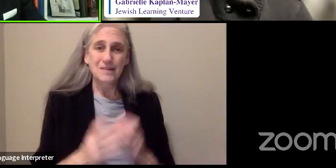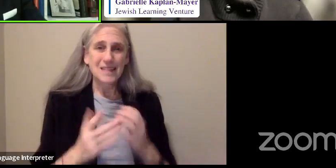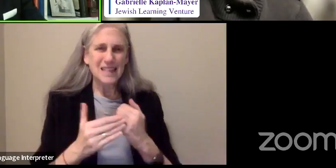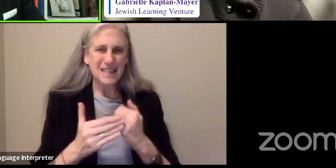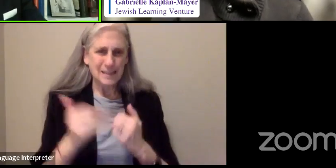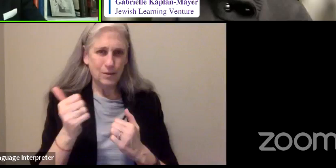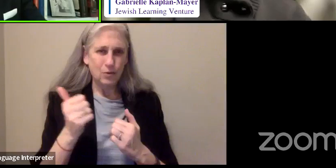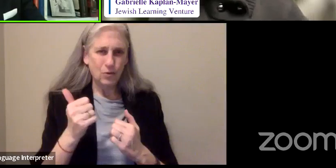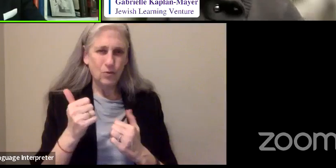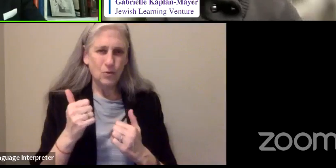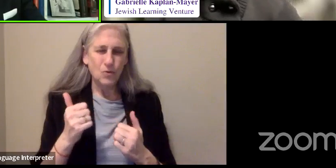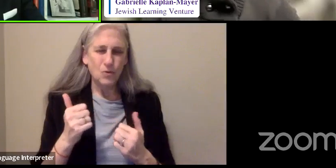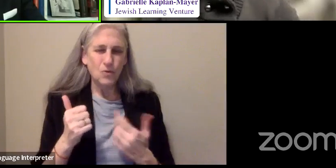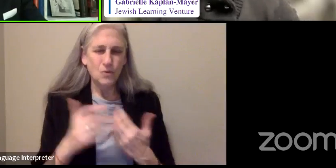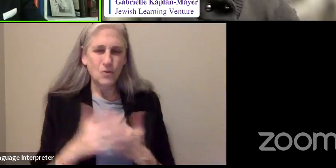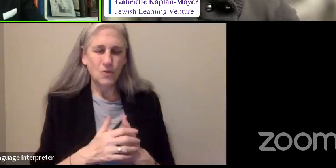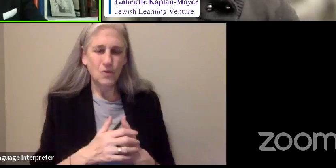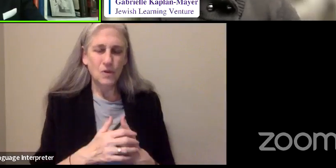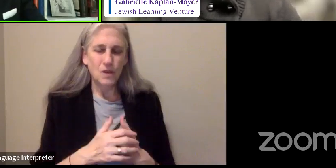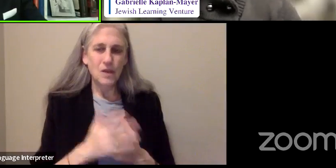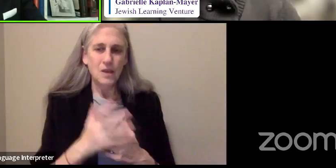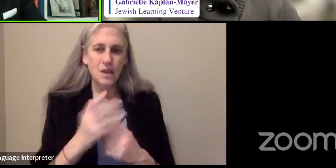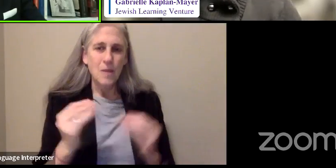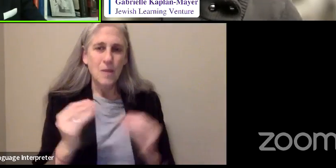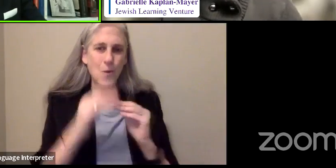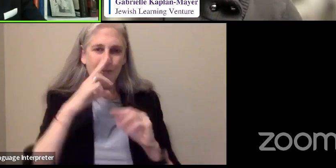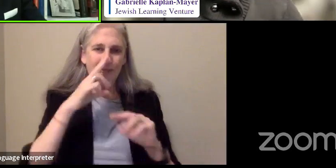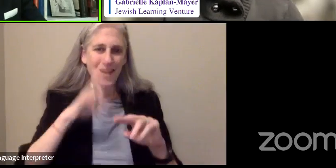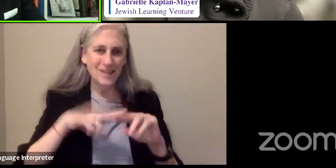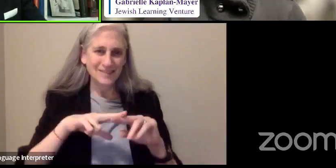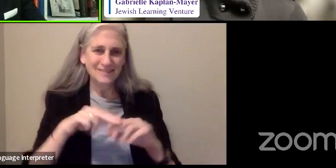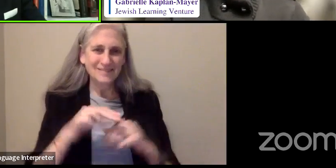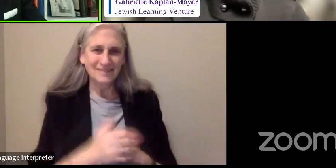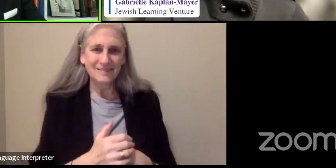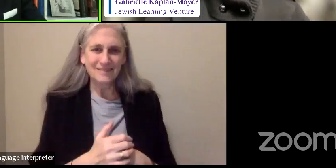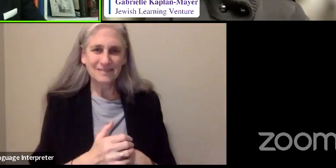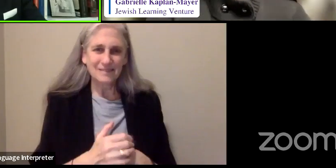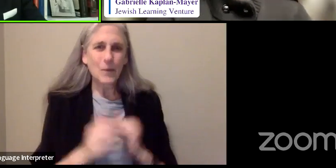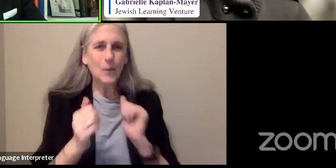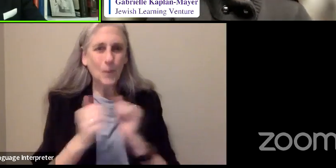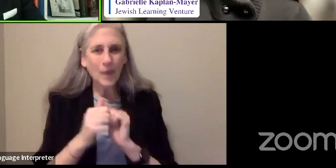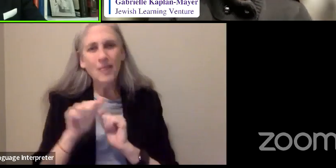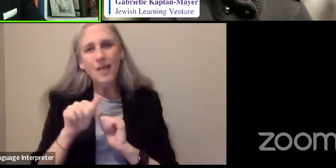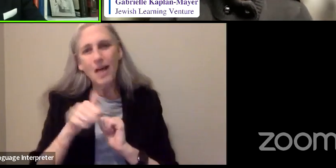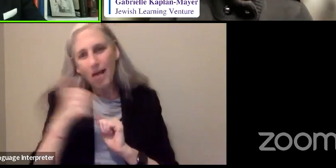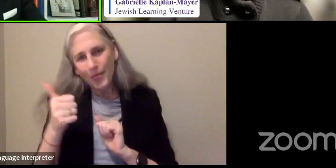and more fun being with somebody.